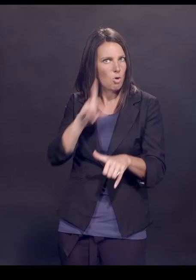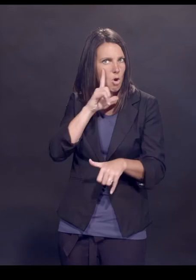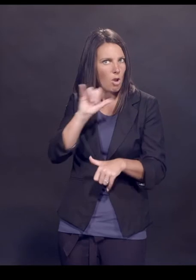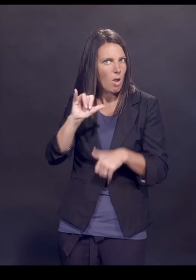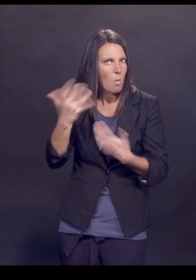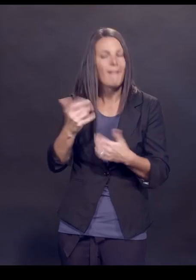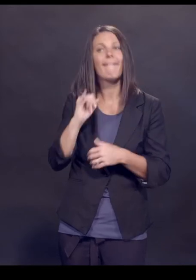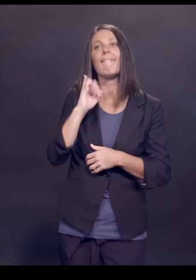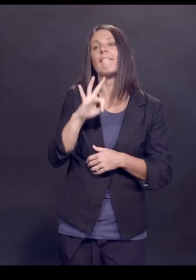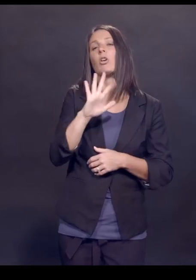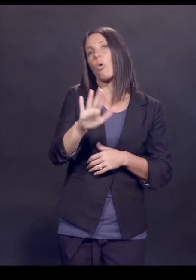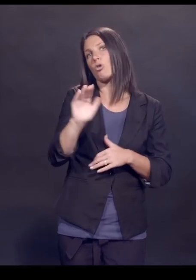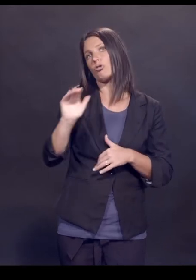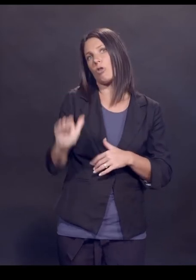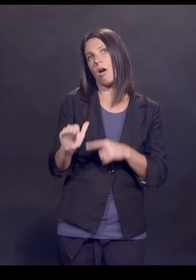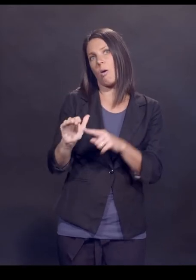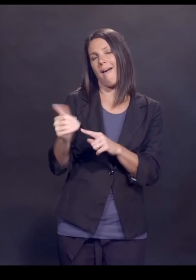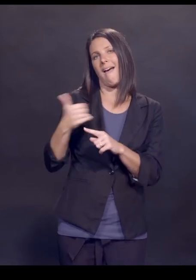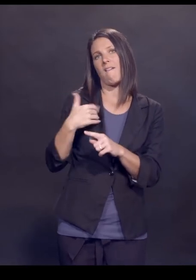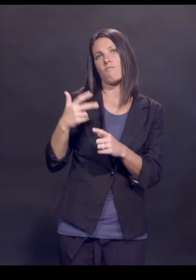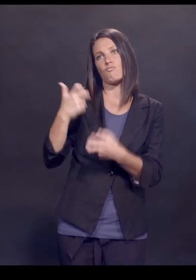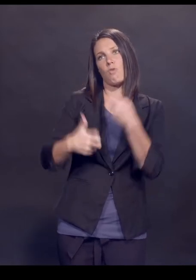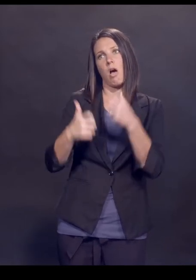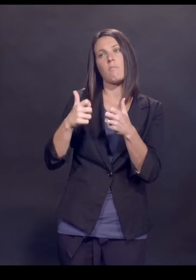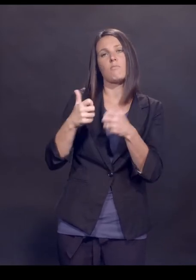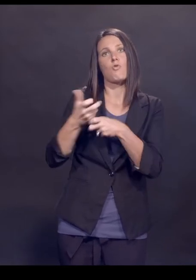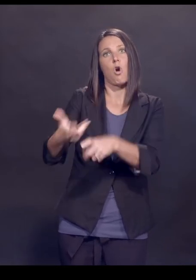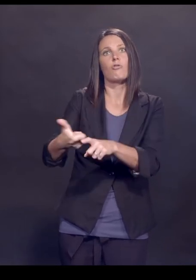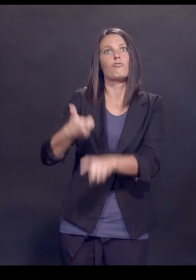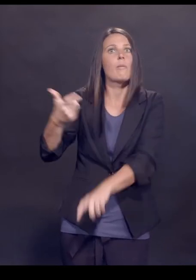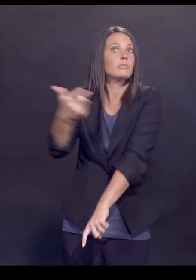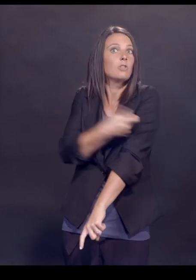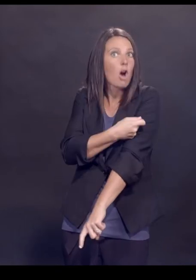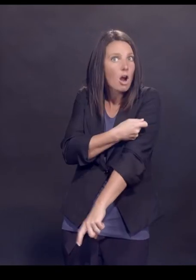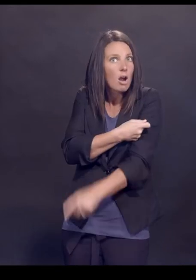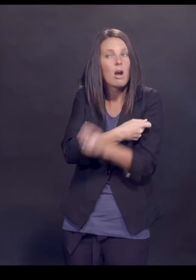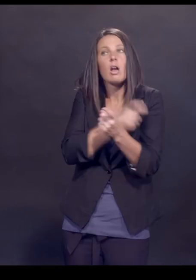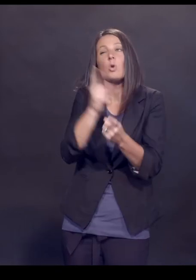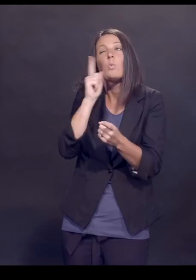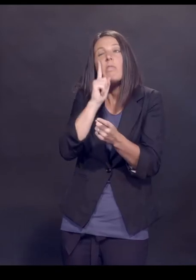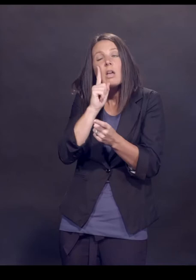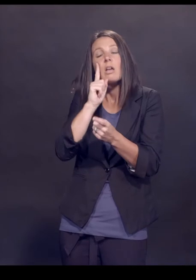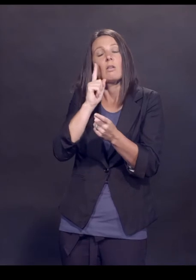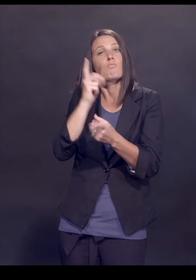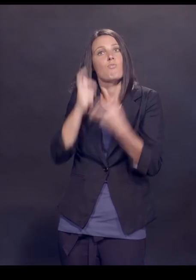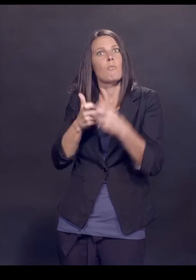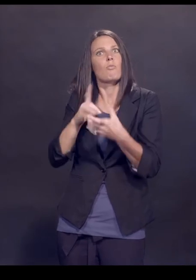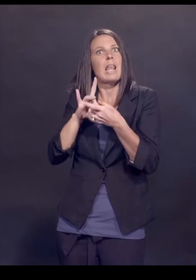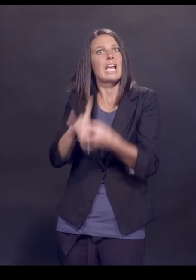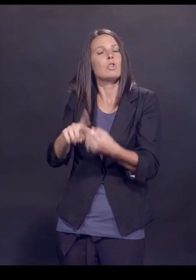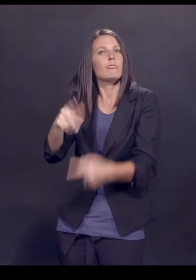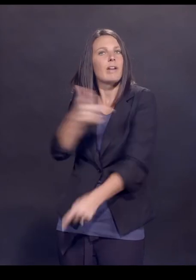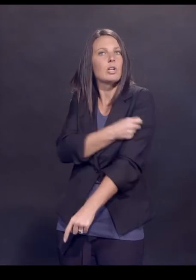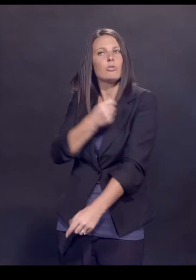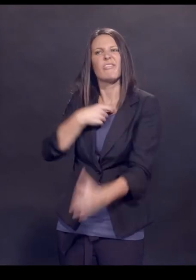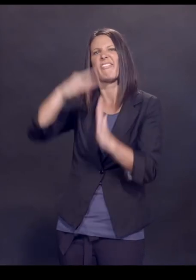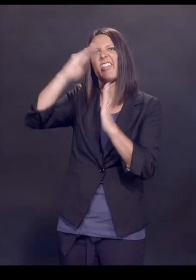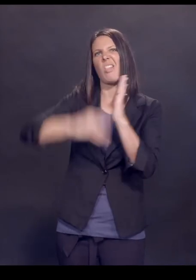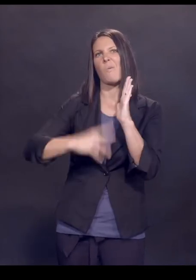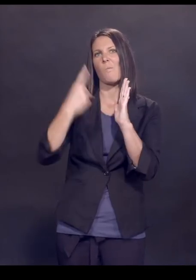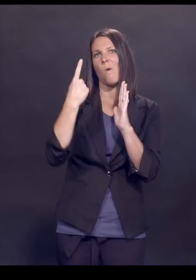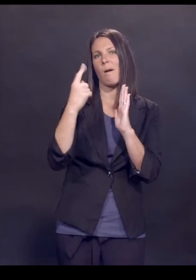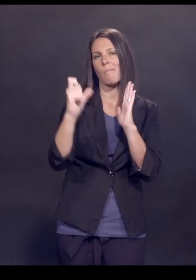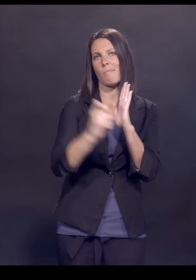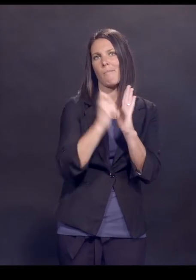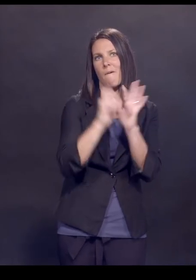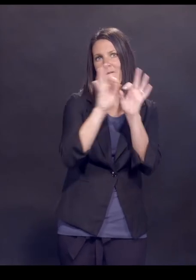your child had a problem with a vaccine that you think might have been related to the vaccine, then you basically just fill out a one page form. When it